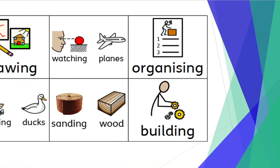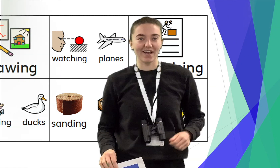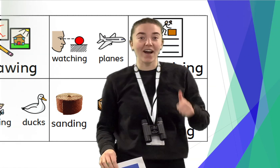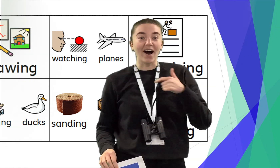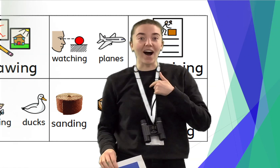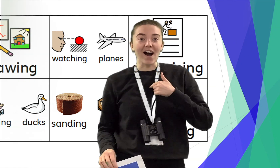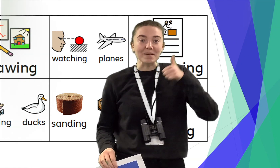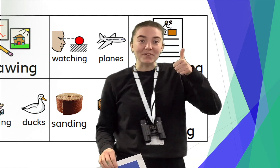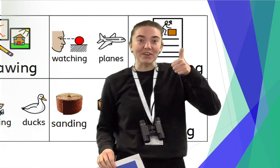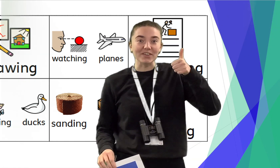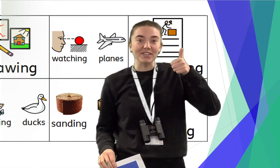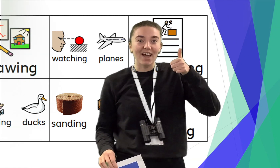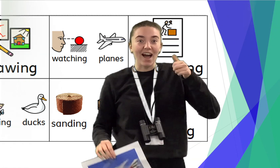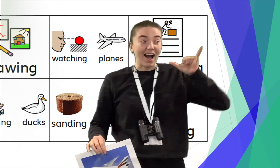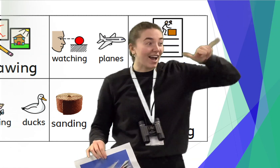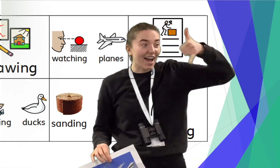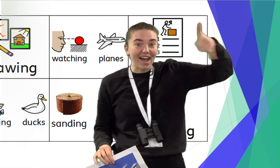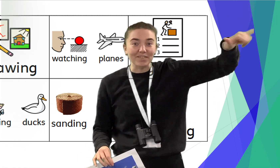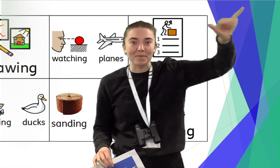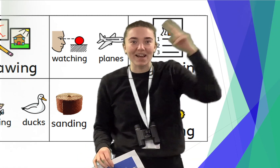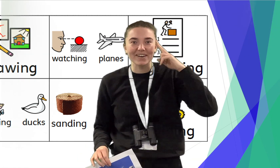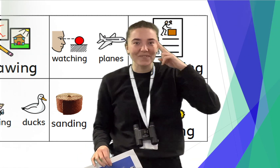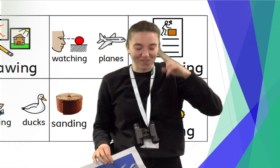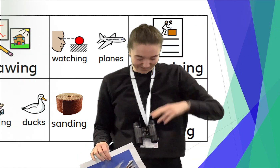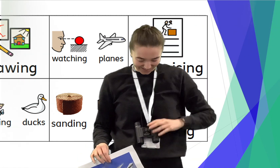I'm good at aeroplane watching.